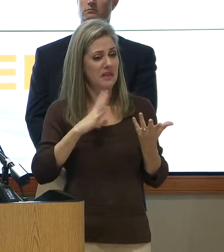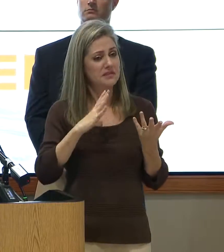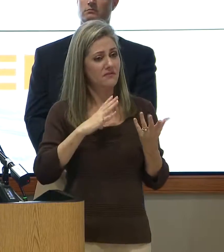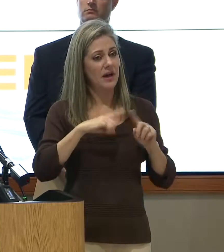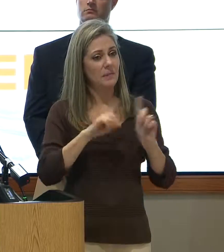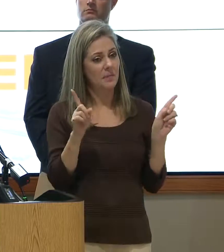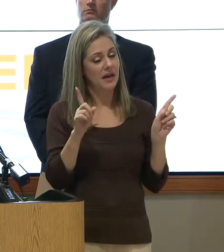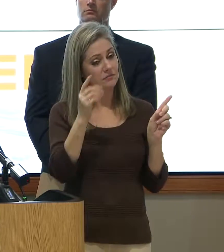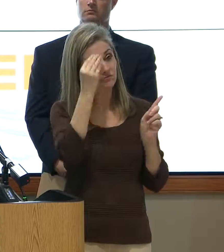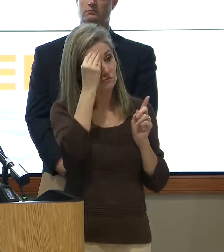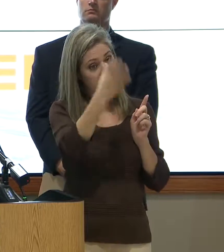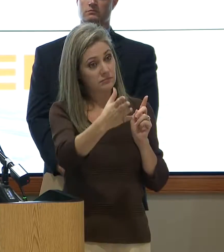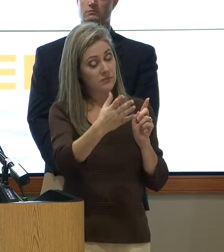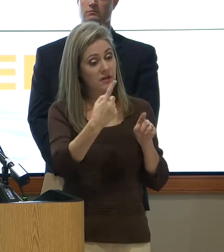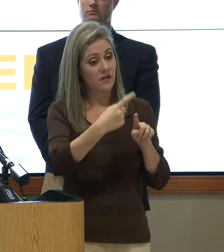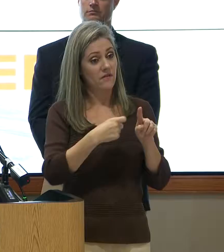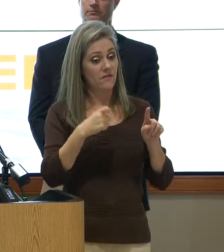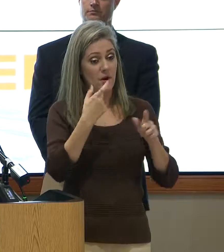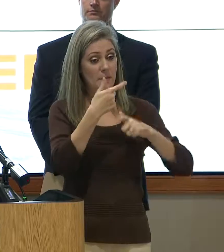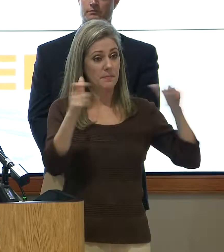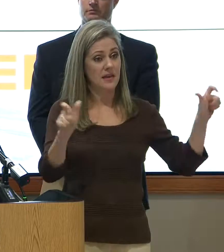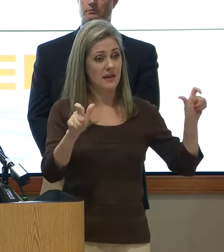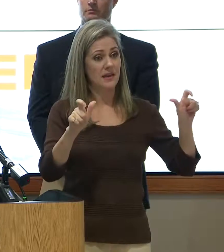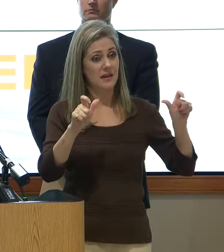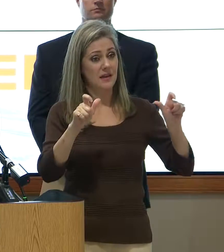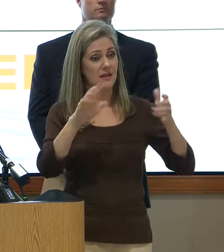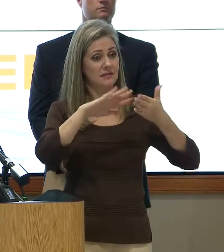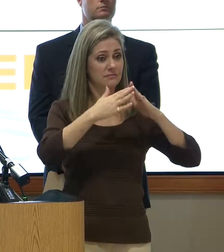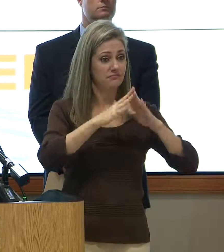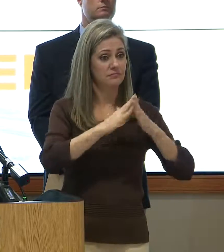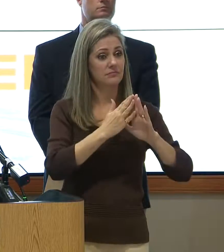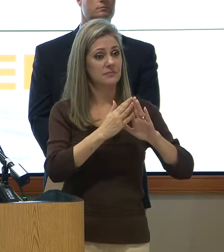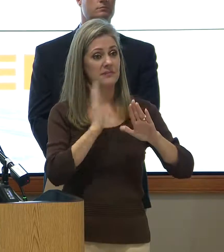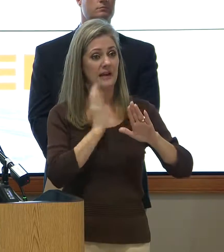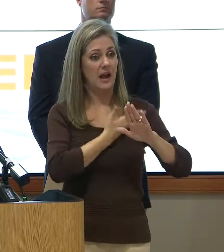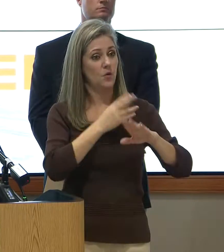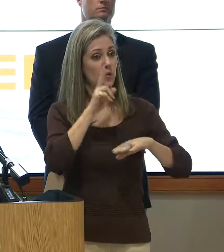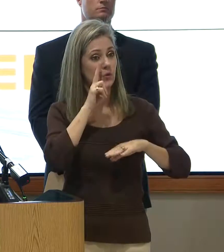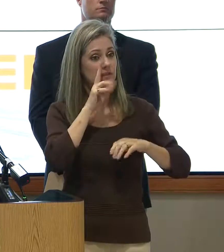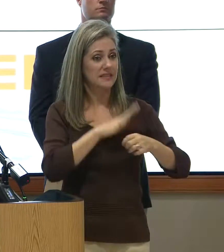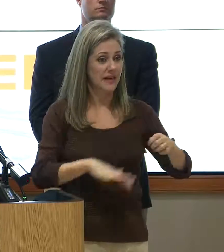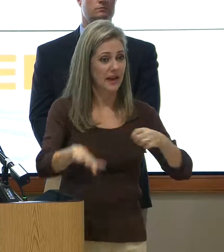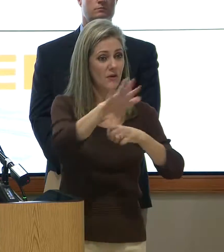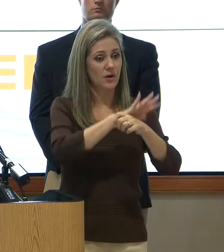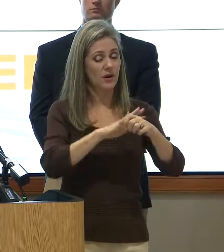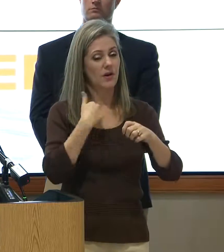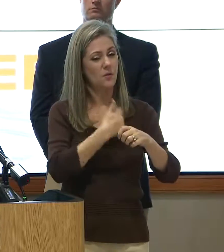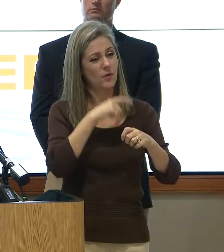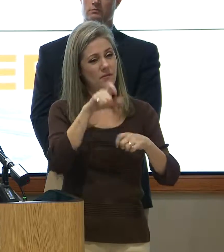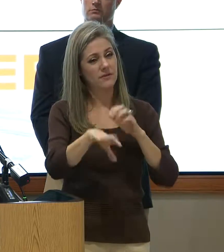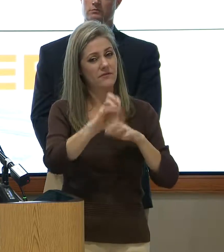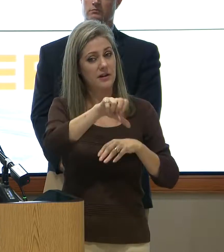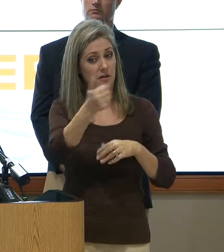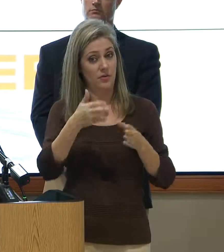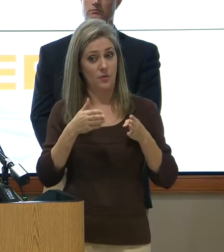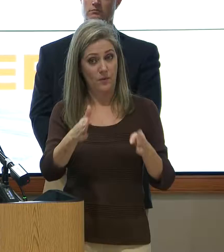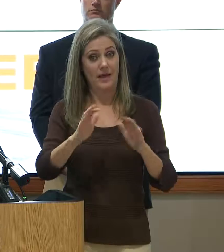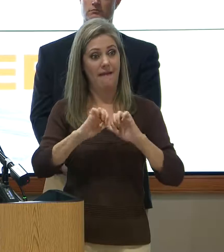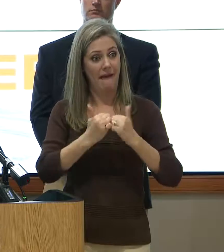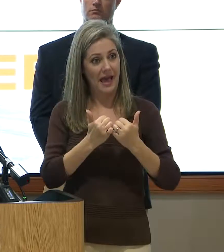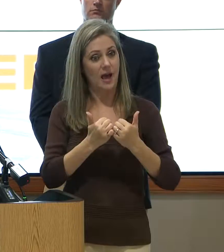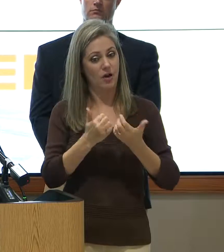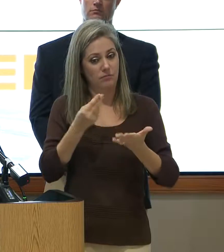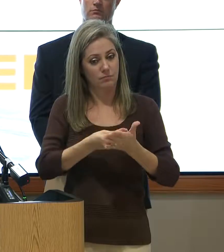one more time for an urban county like ours, we need to find some other way of having